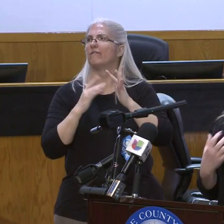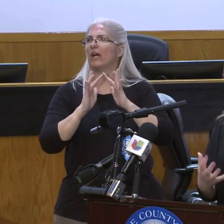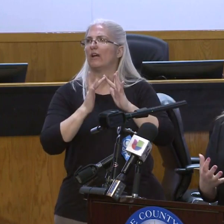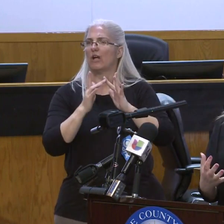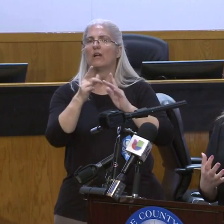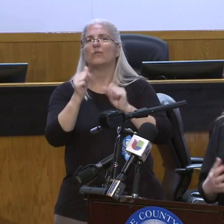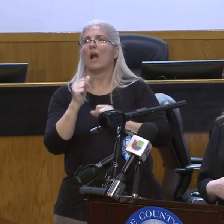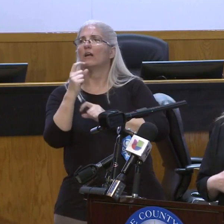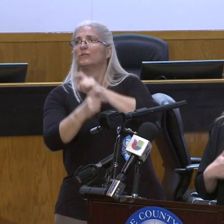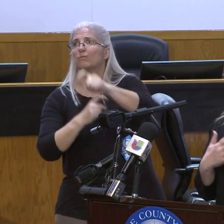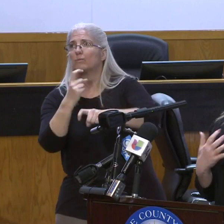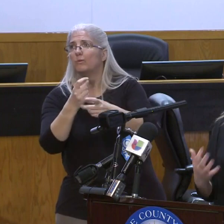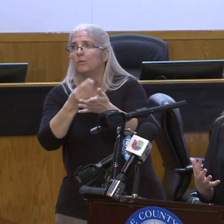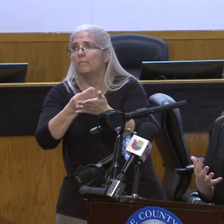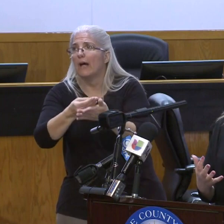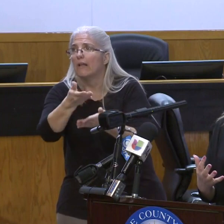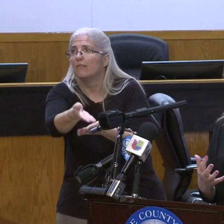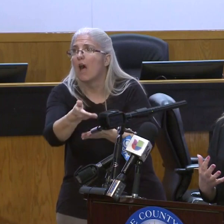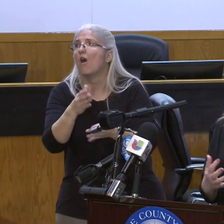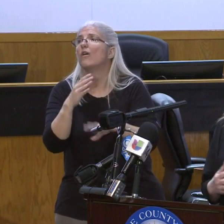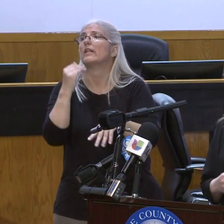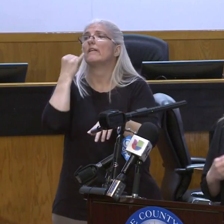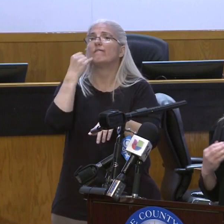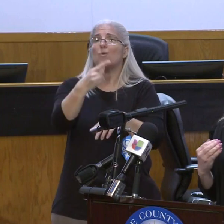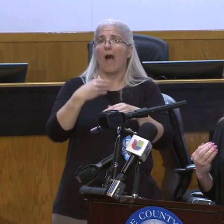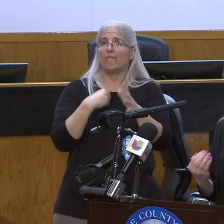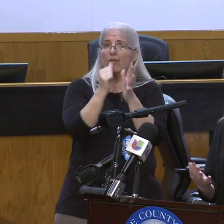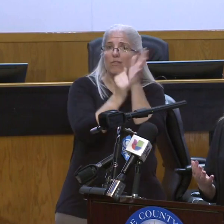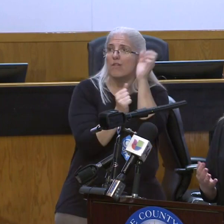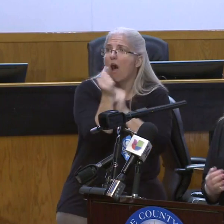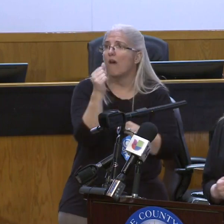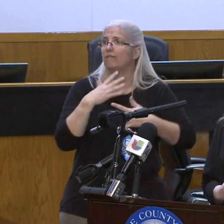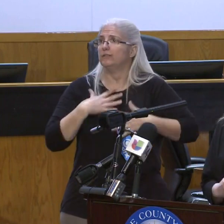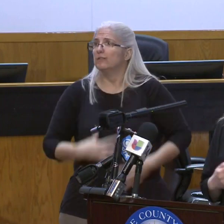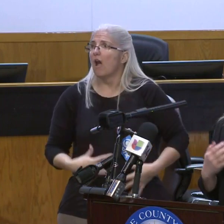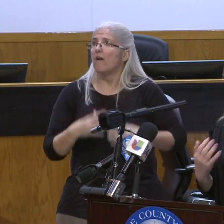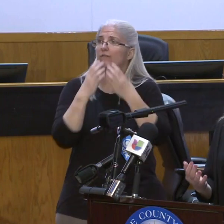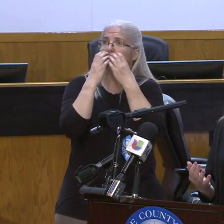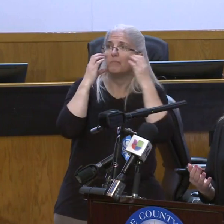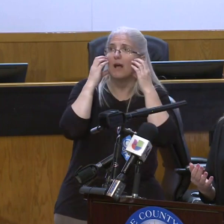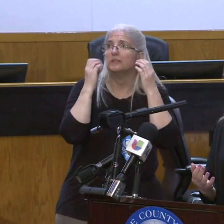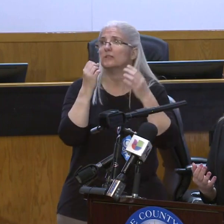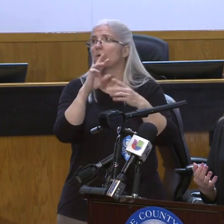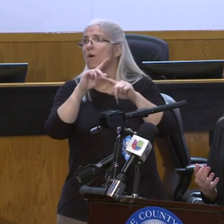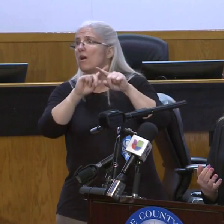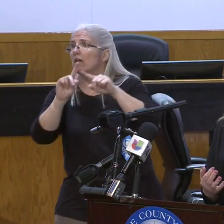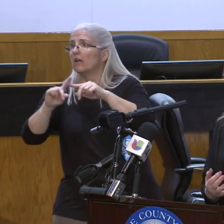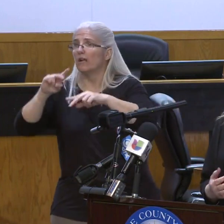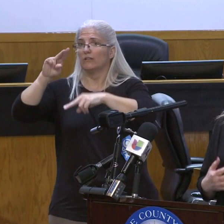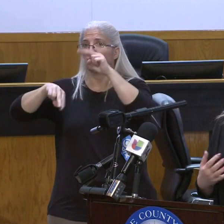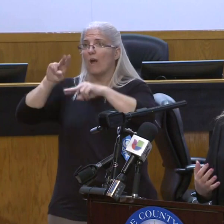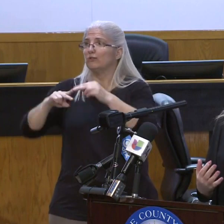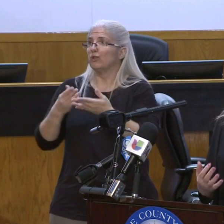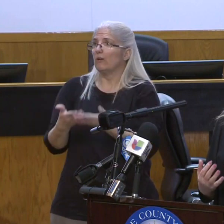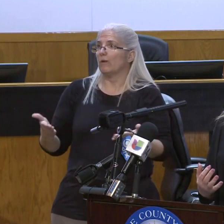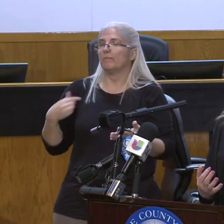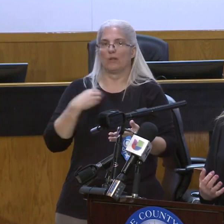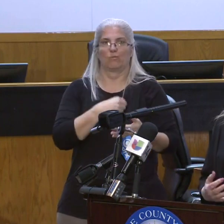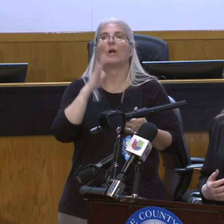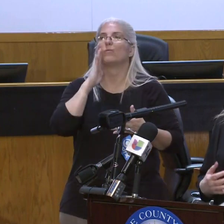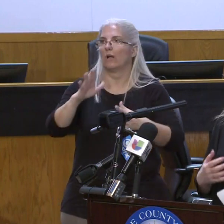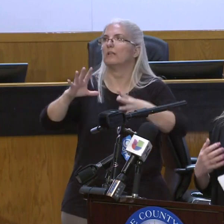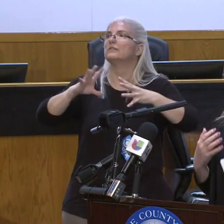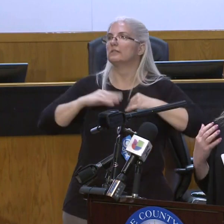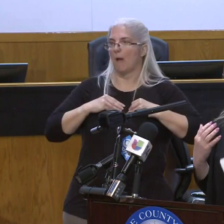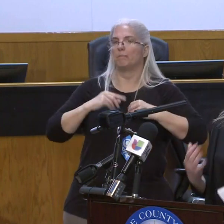PPE at home, if you run a construction company that's not operating right now, we're accepting donations as well. So the idea here